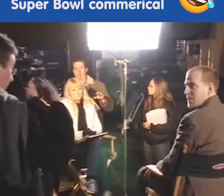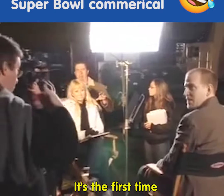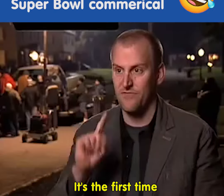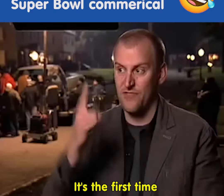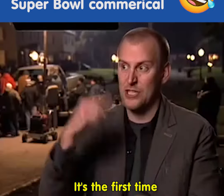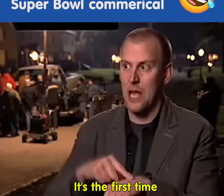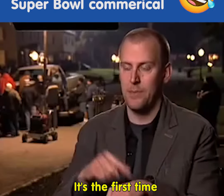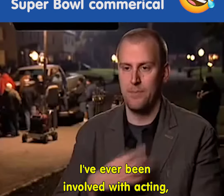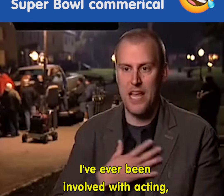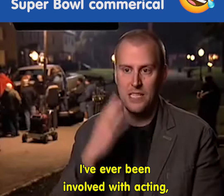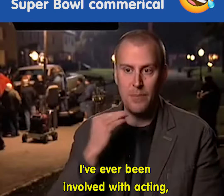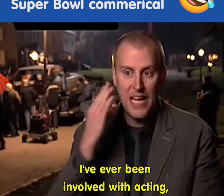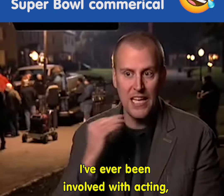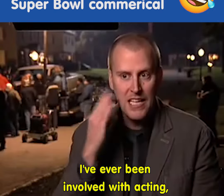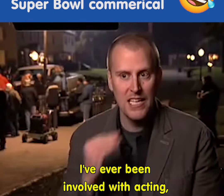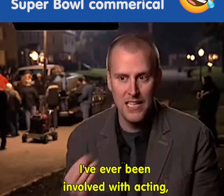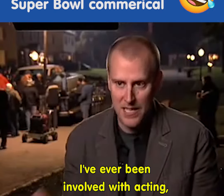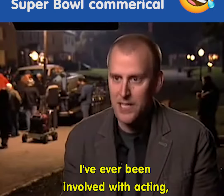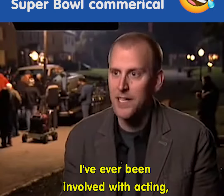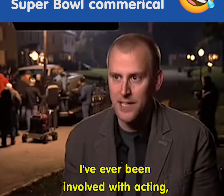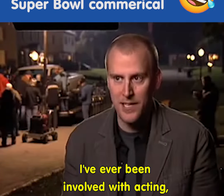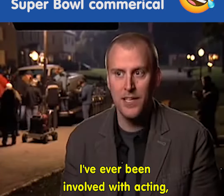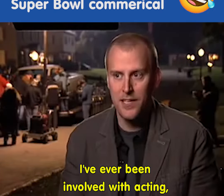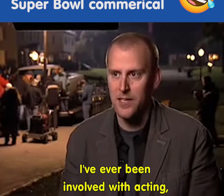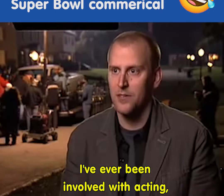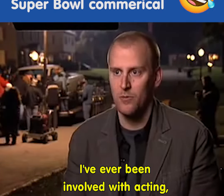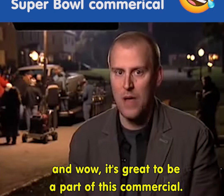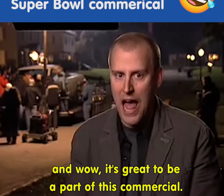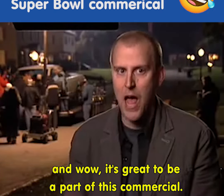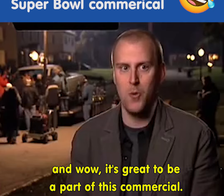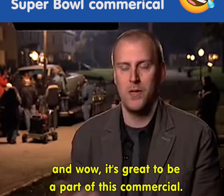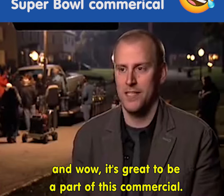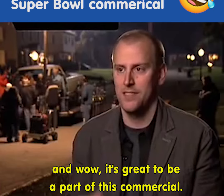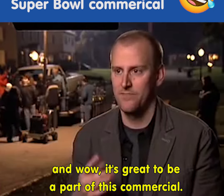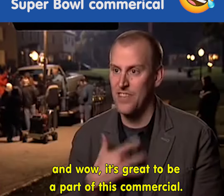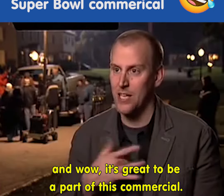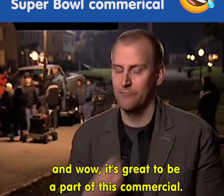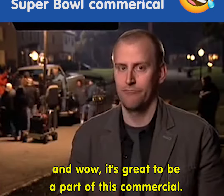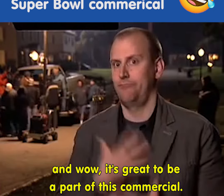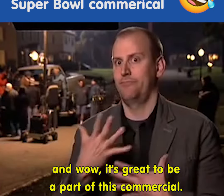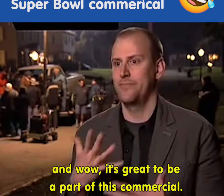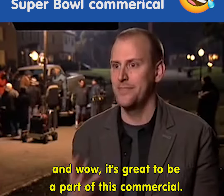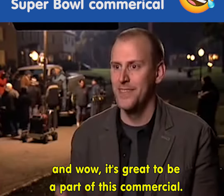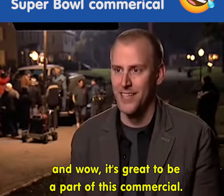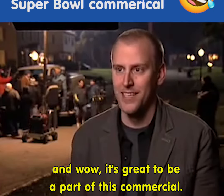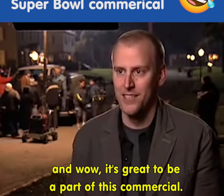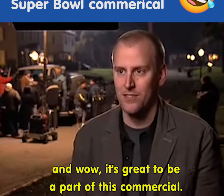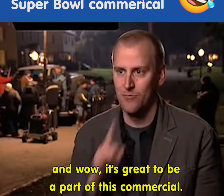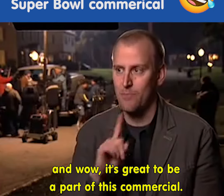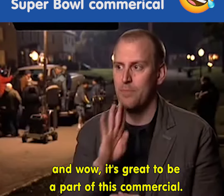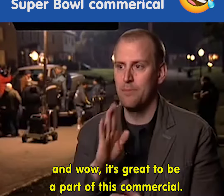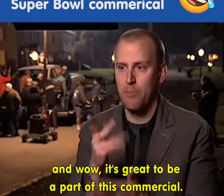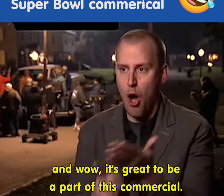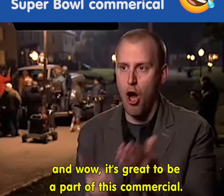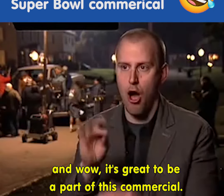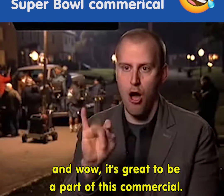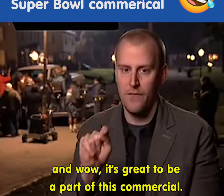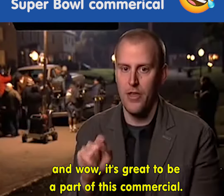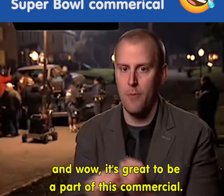It's the first time I've ever been involved with acting and wow it's great to be a part of this